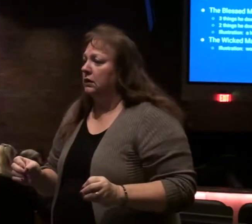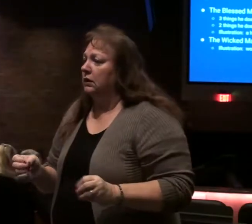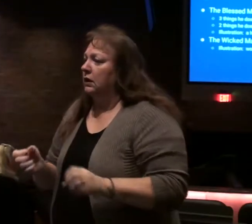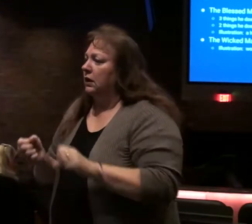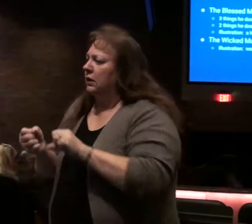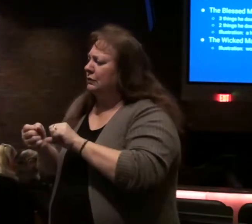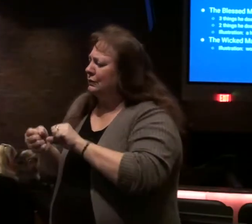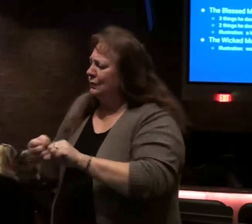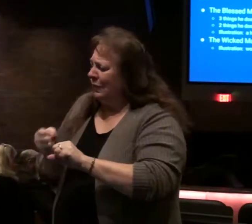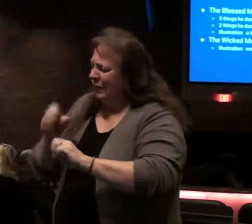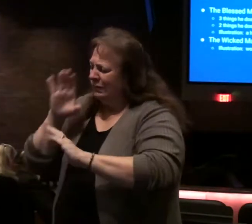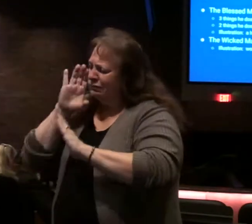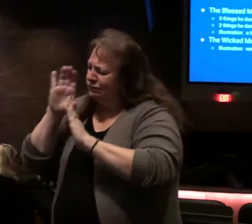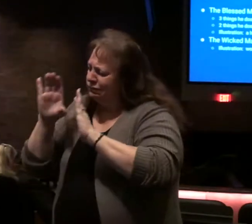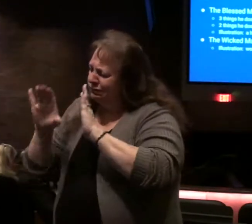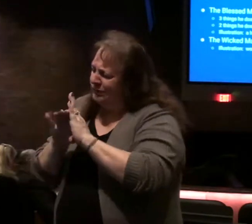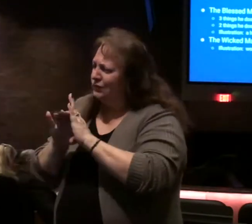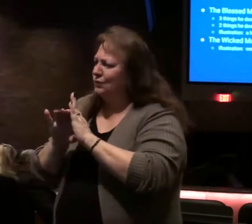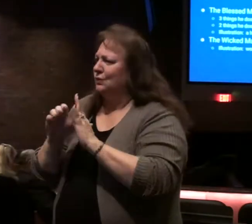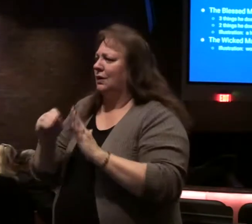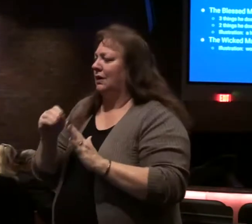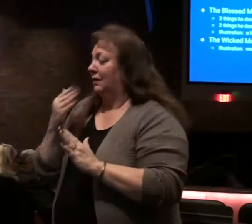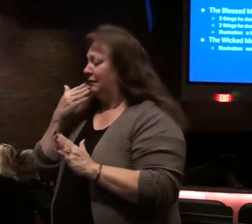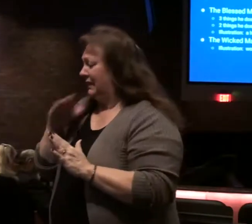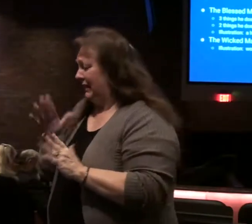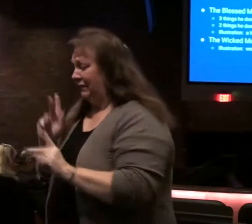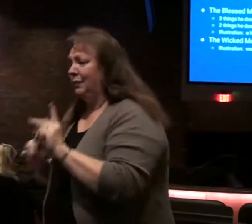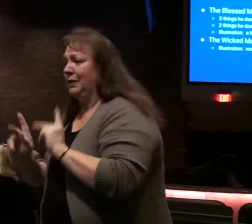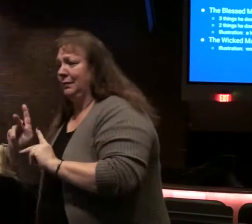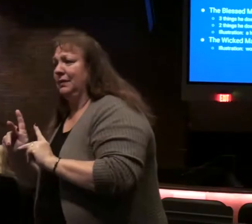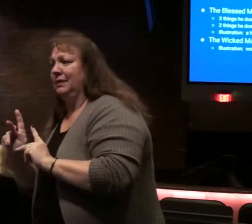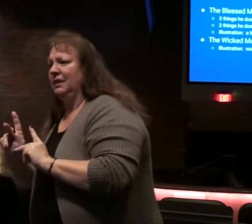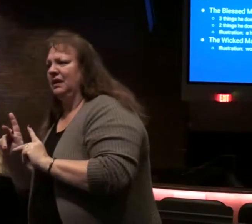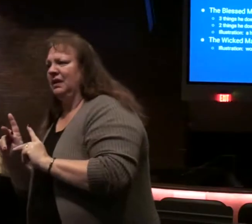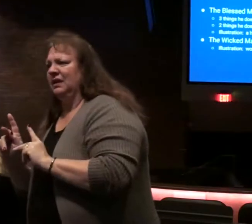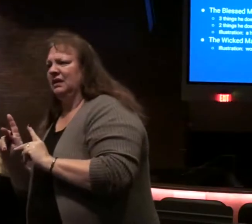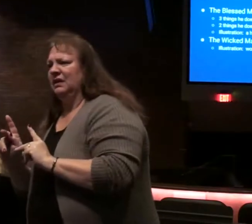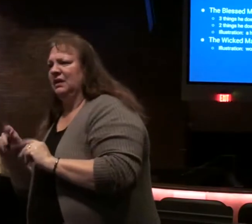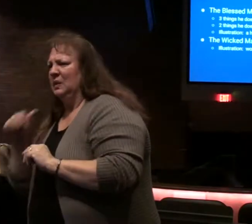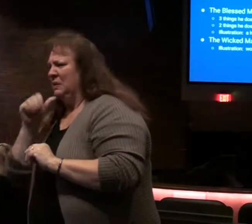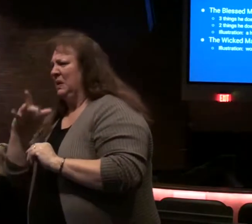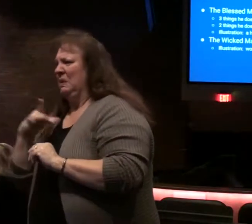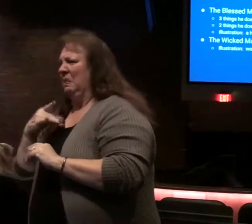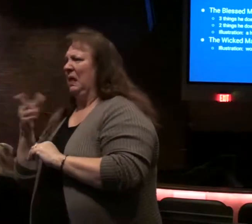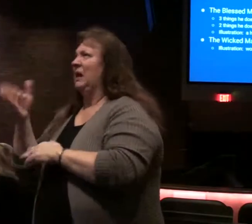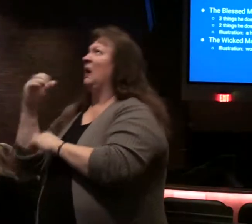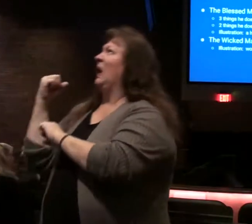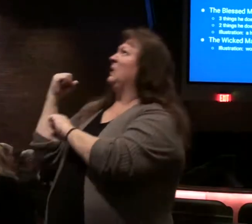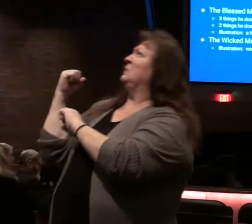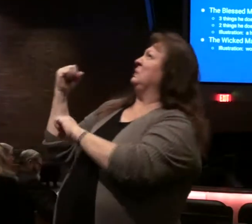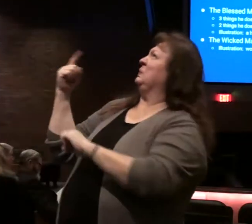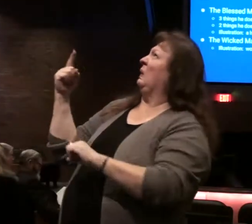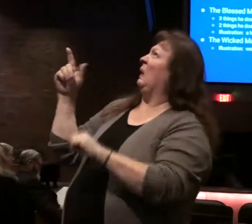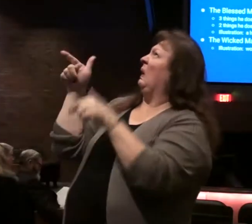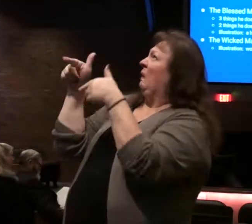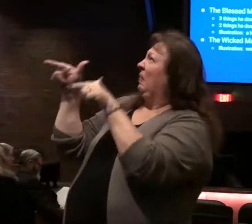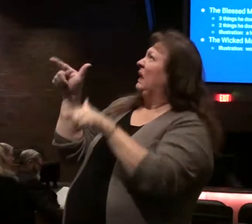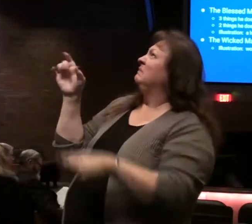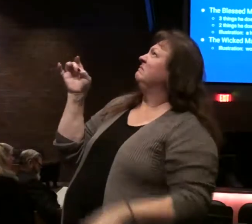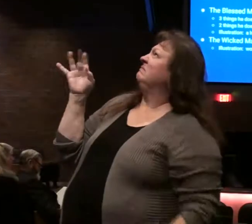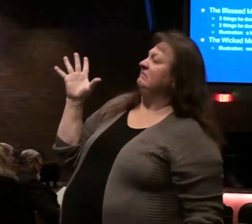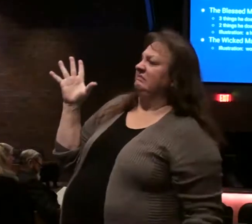illustration of the wicked and we many times don't like how strong God is in his language